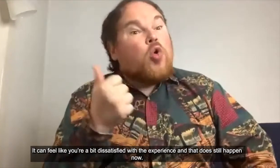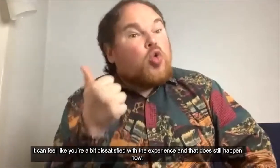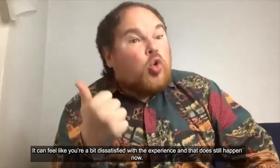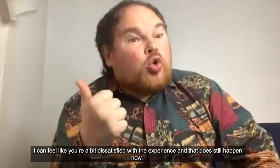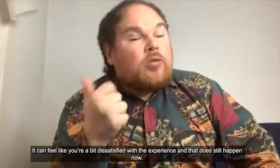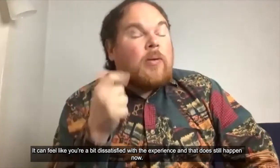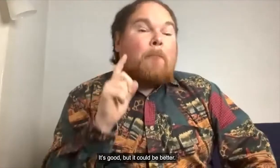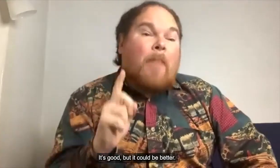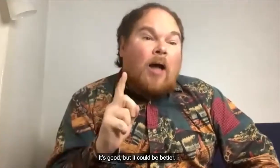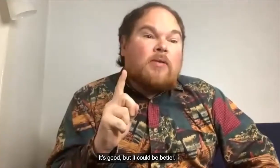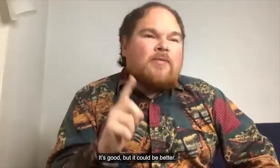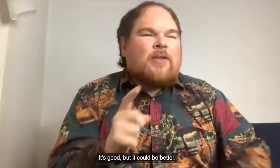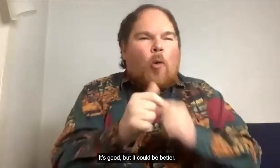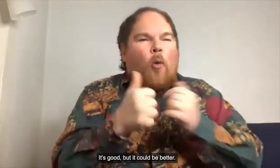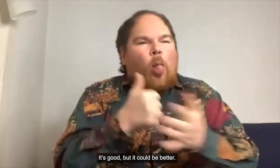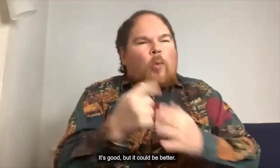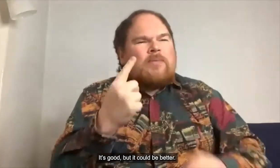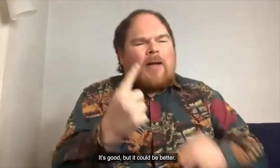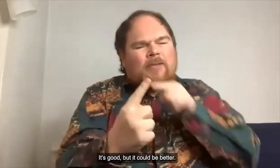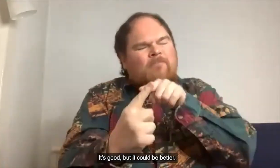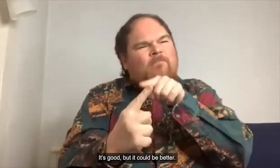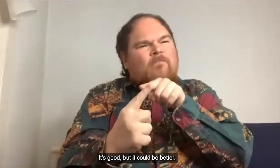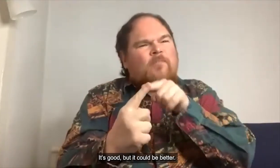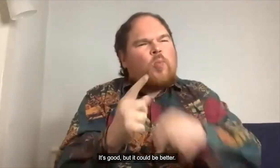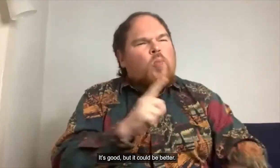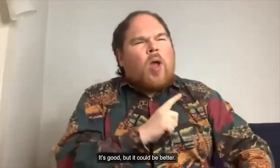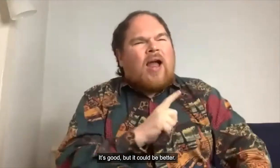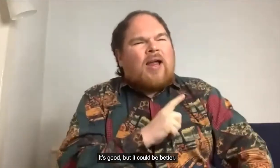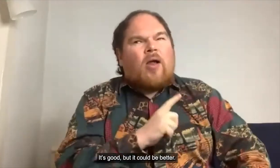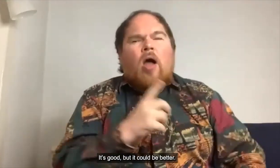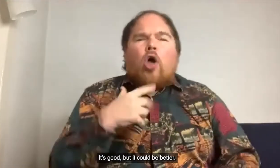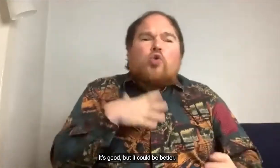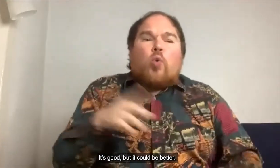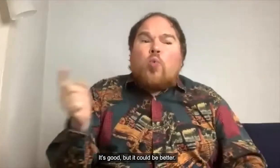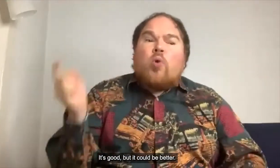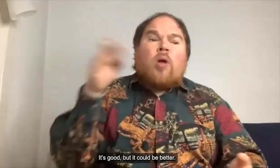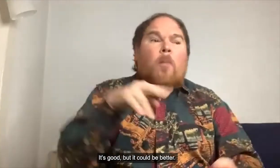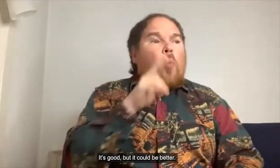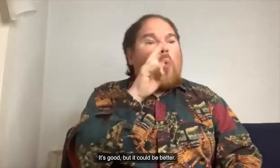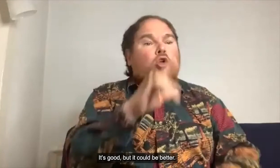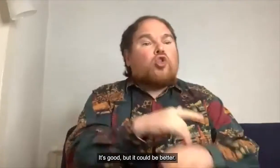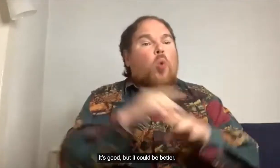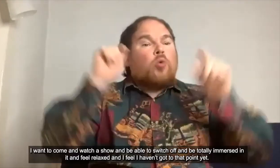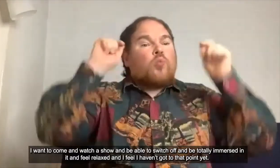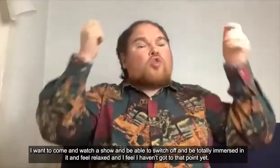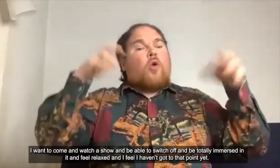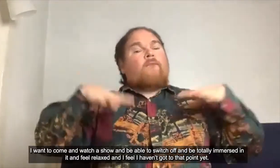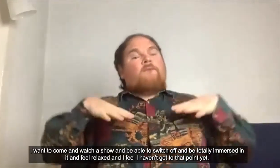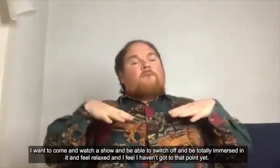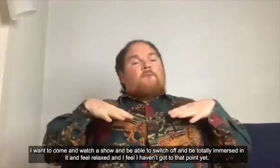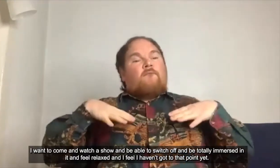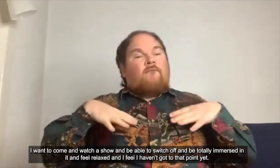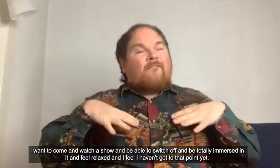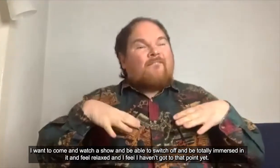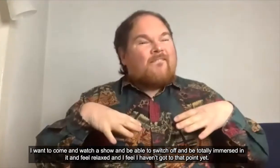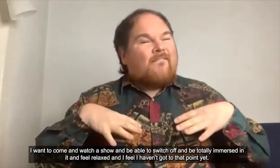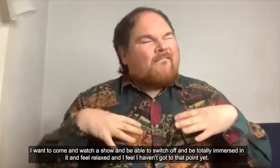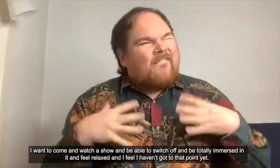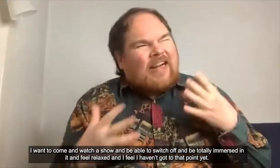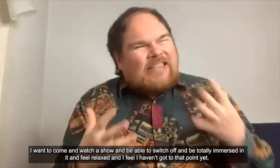so it's like it's good but it could be better you know I want to come and watch a show and be able to switch